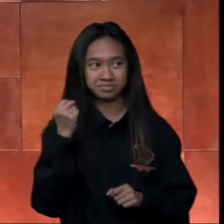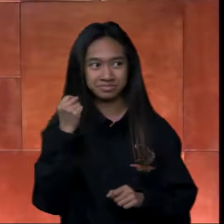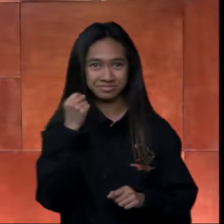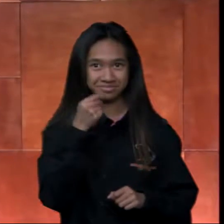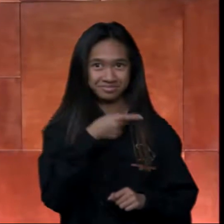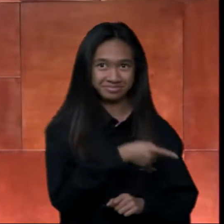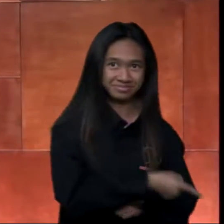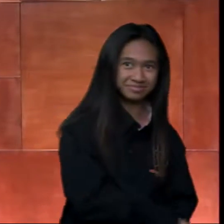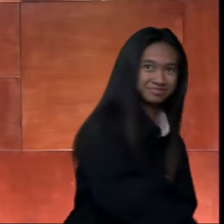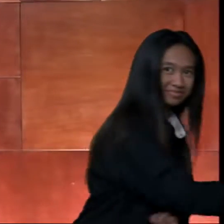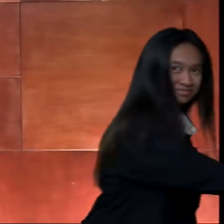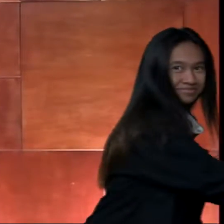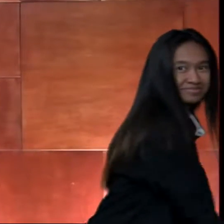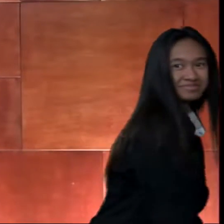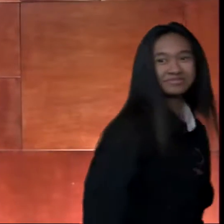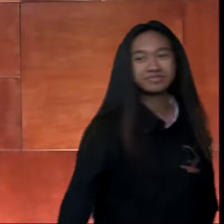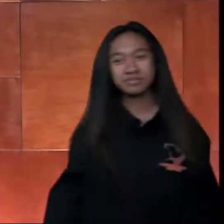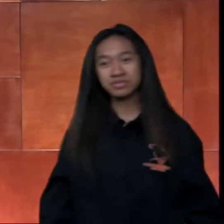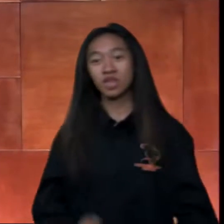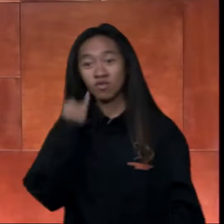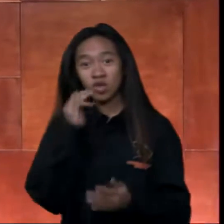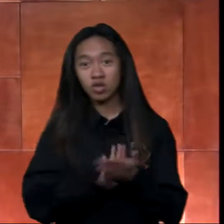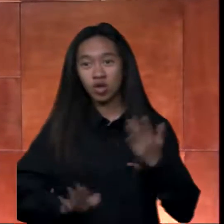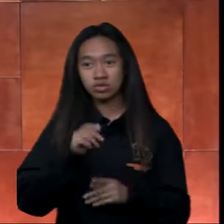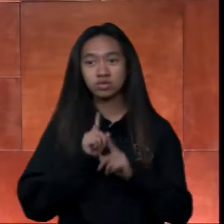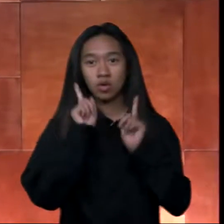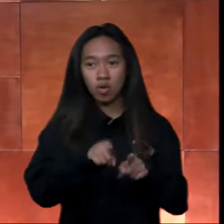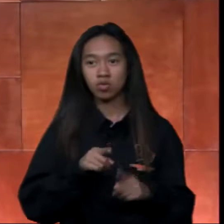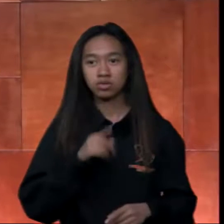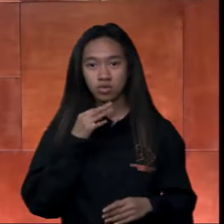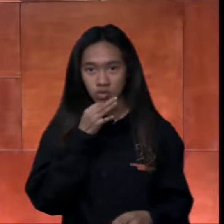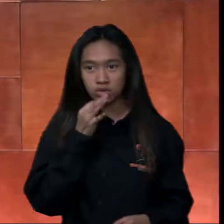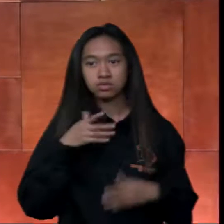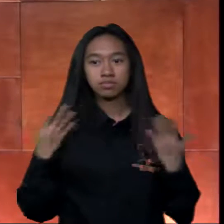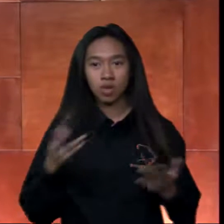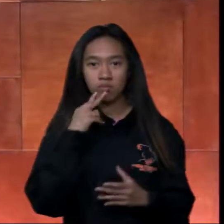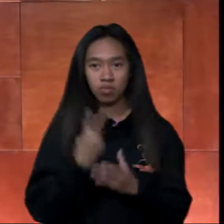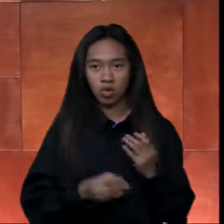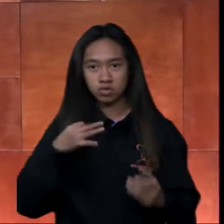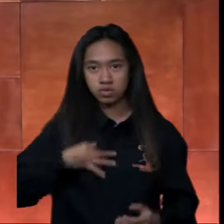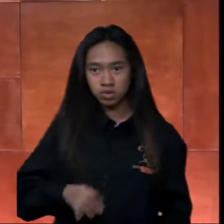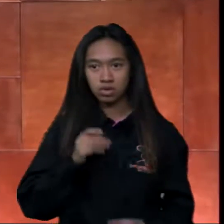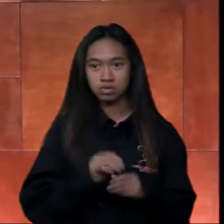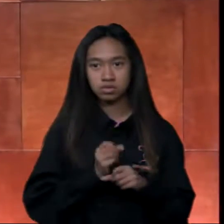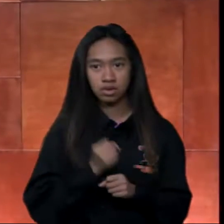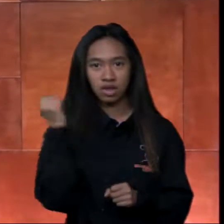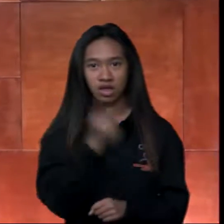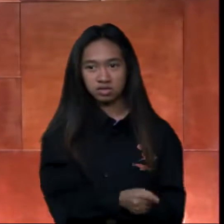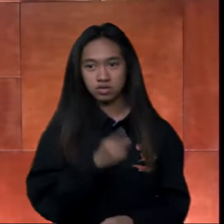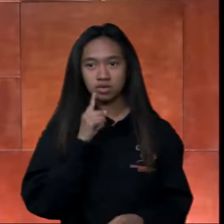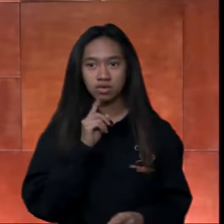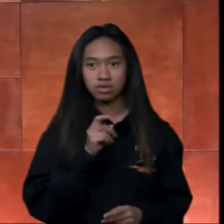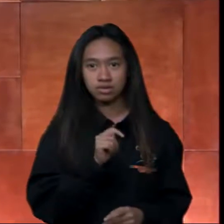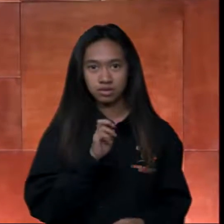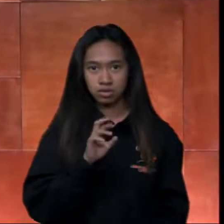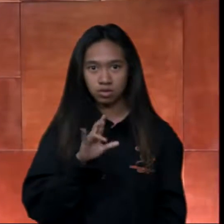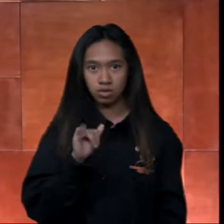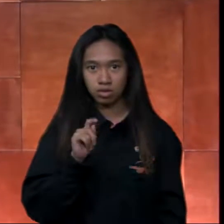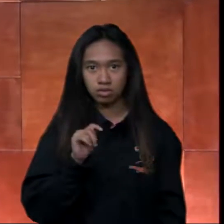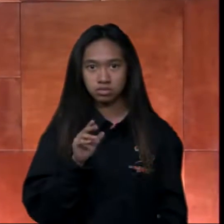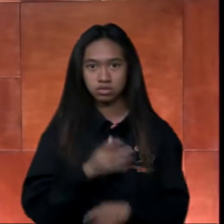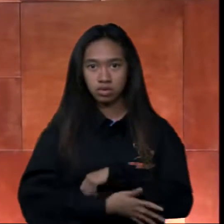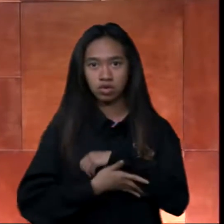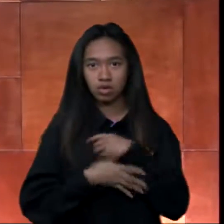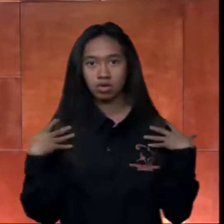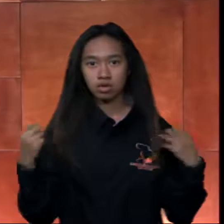If you are a college-bound senior or will be doing dual-credit students next school year, the Tarrant County Health Department will